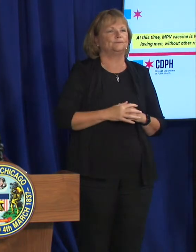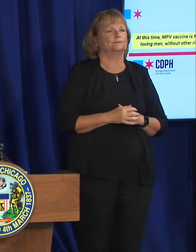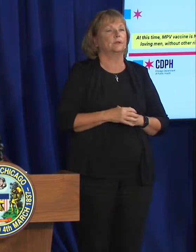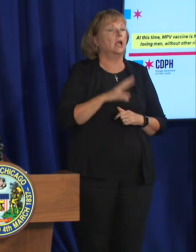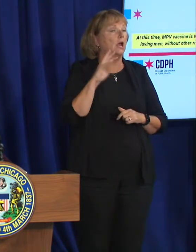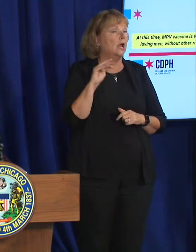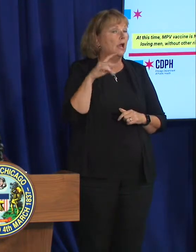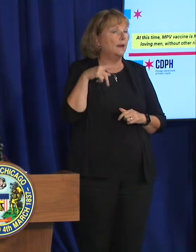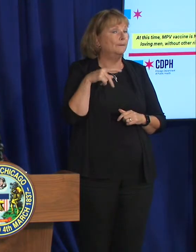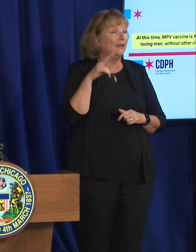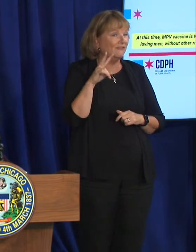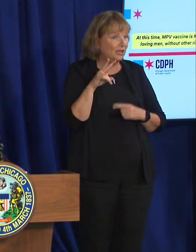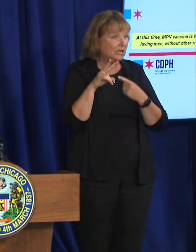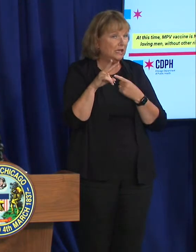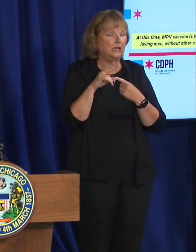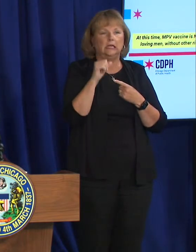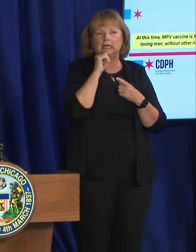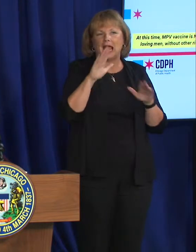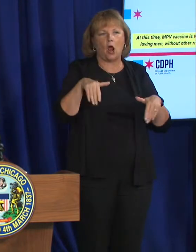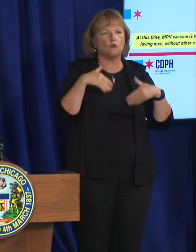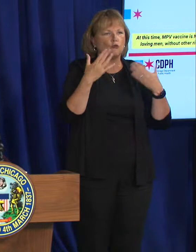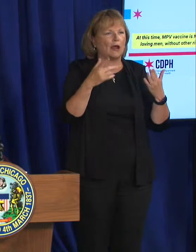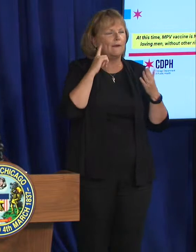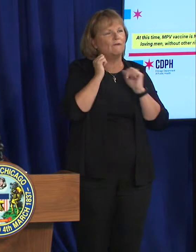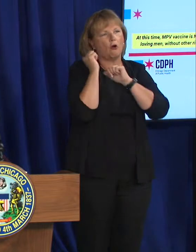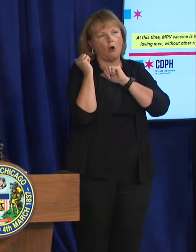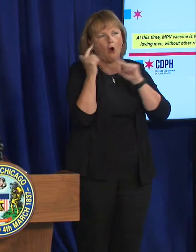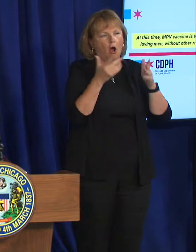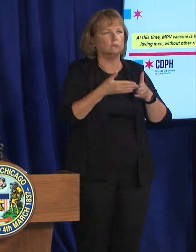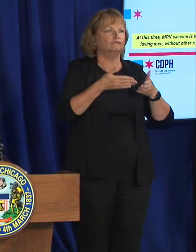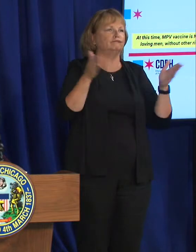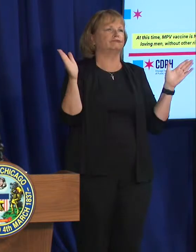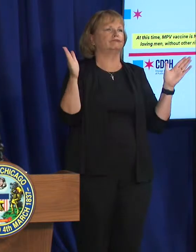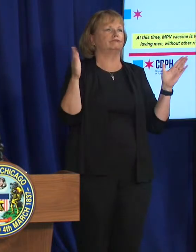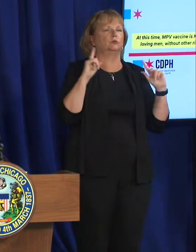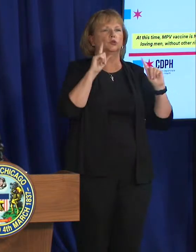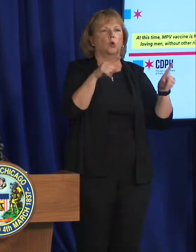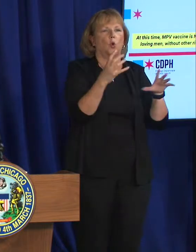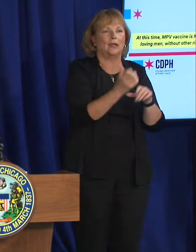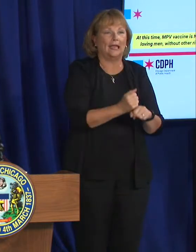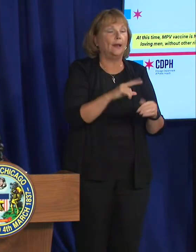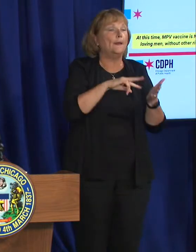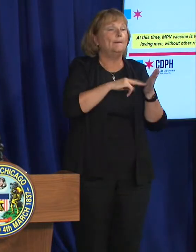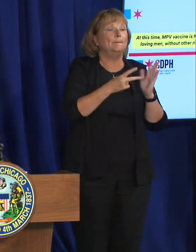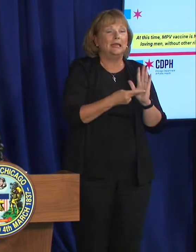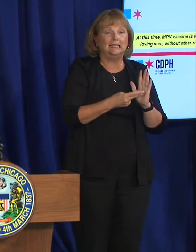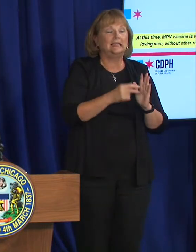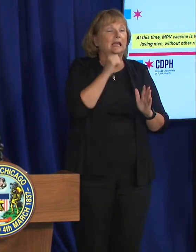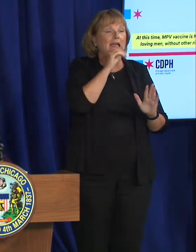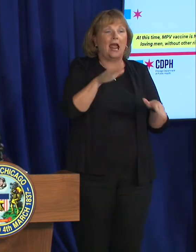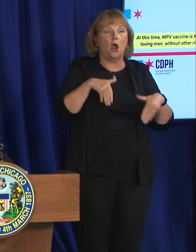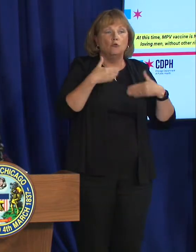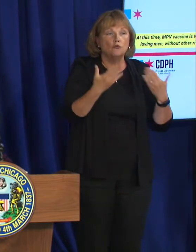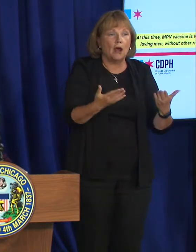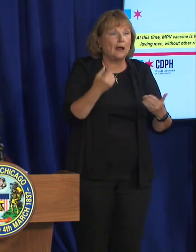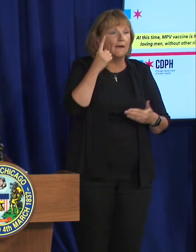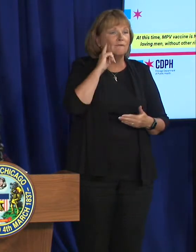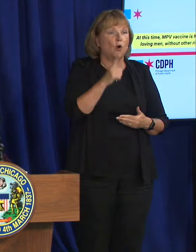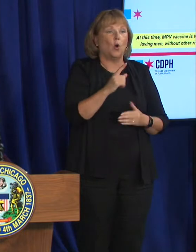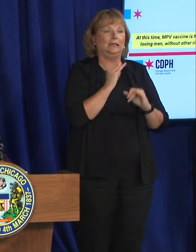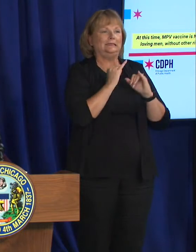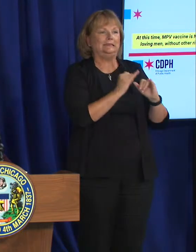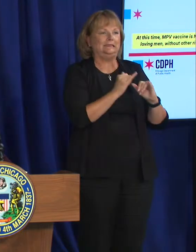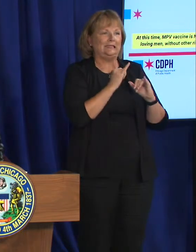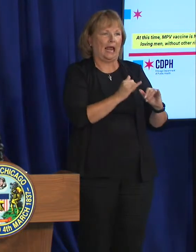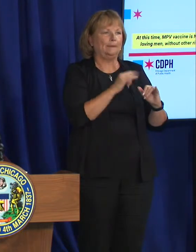MPV vaccine is not recommended for the general public. And at this time, that includes not being recommended for same gender